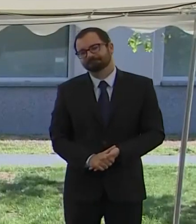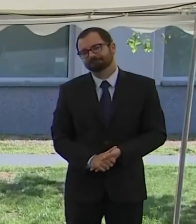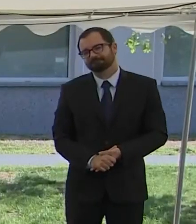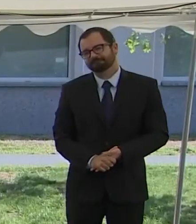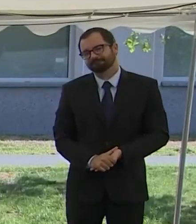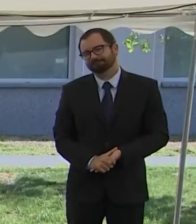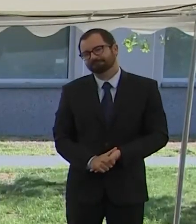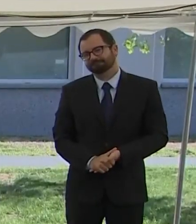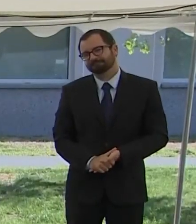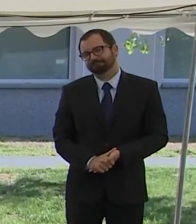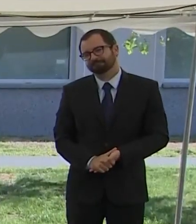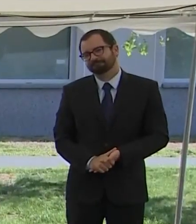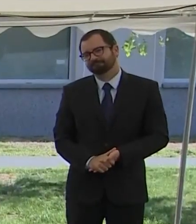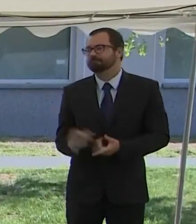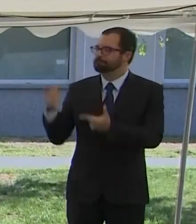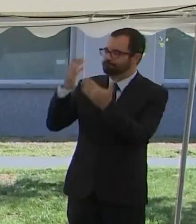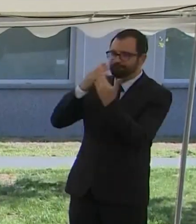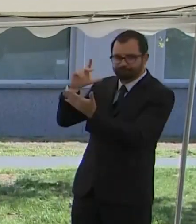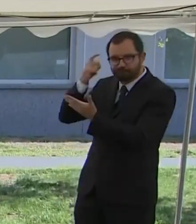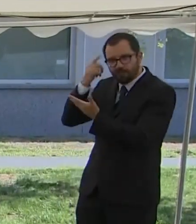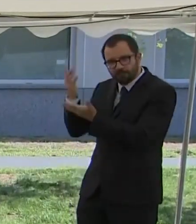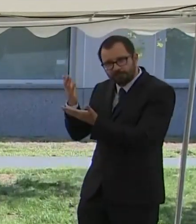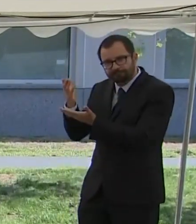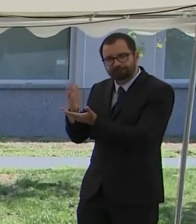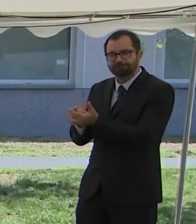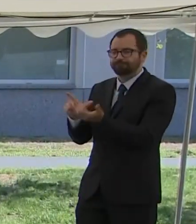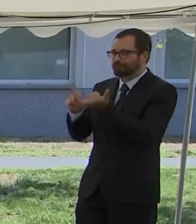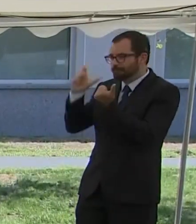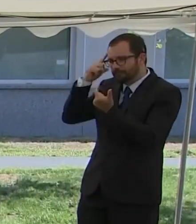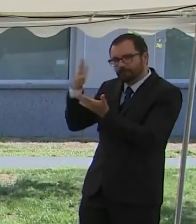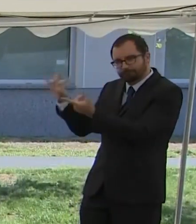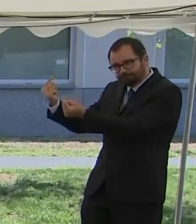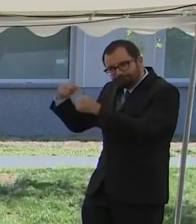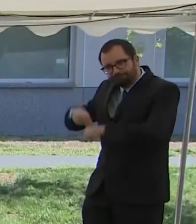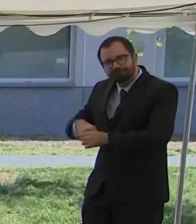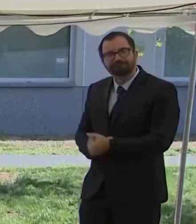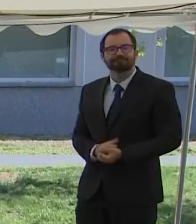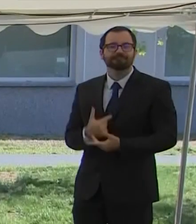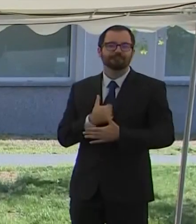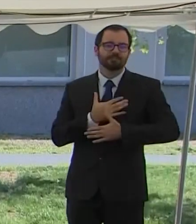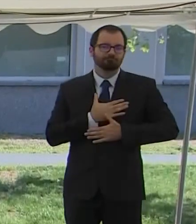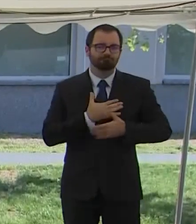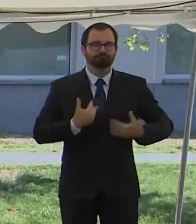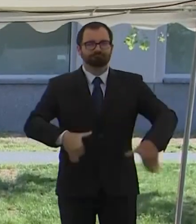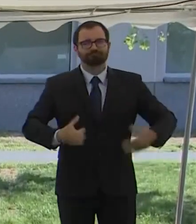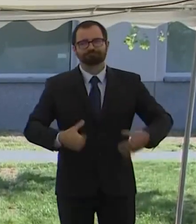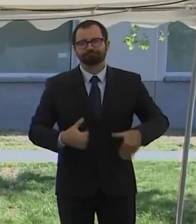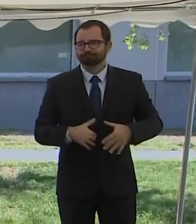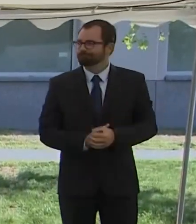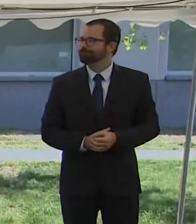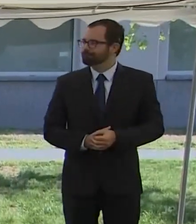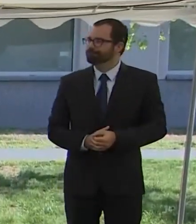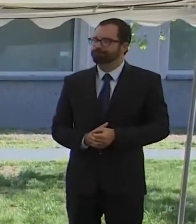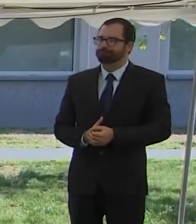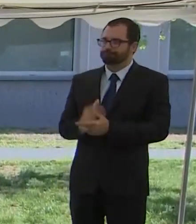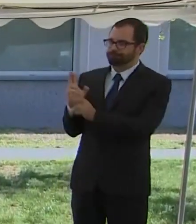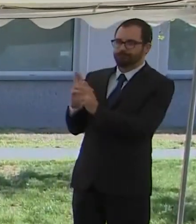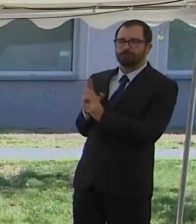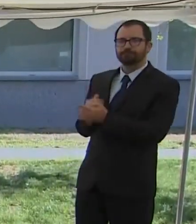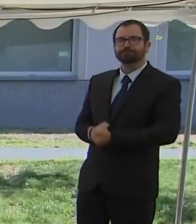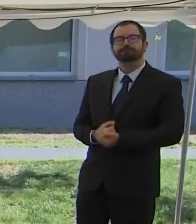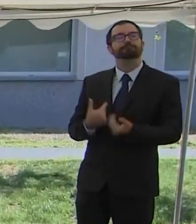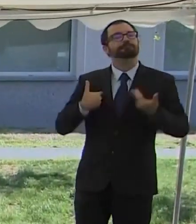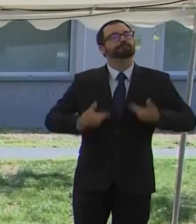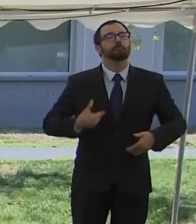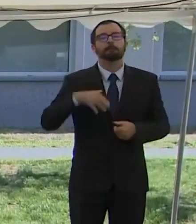Thank you, Governor and Lieutenant Governor, for coming here. It really means a lot to all of us on this site. My name is Meg Roosh, and I'm the